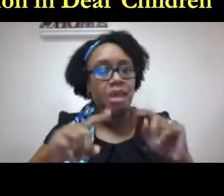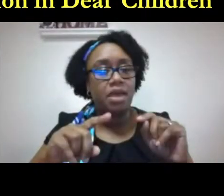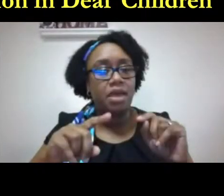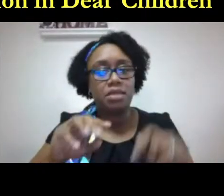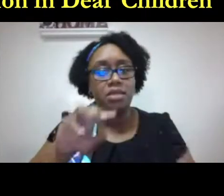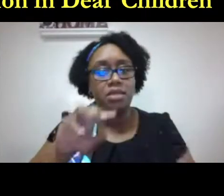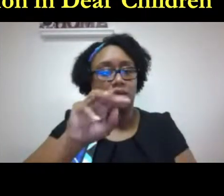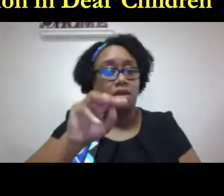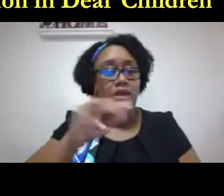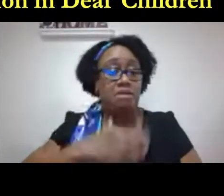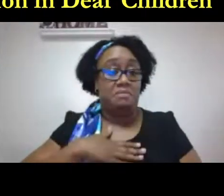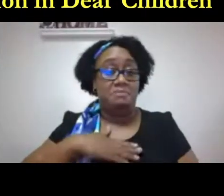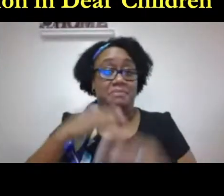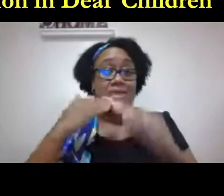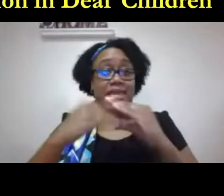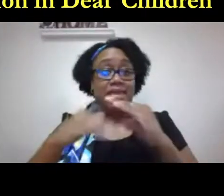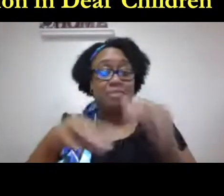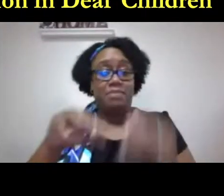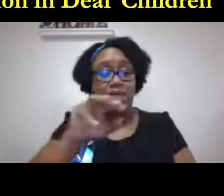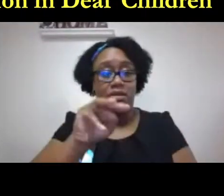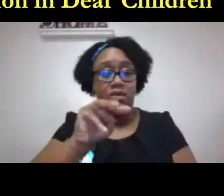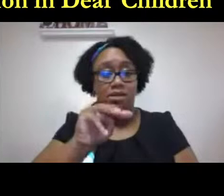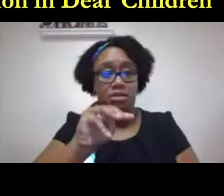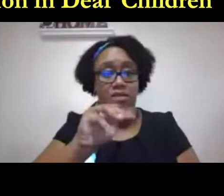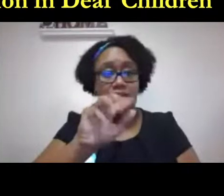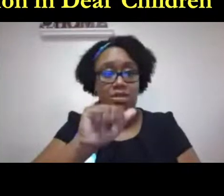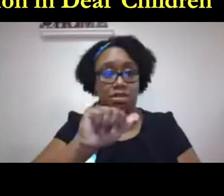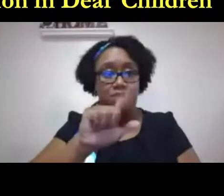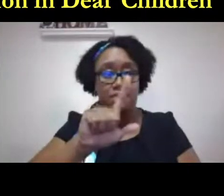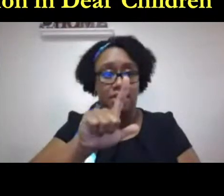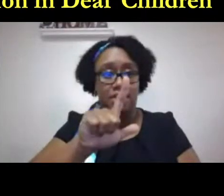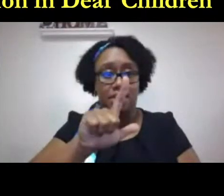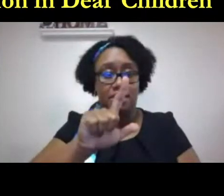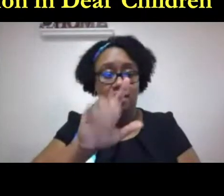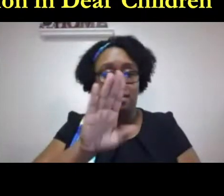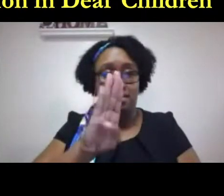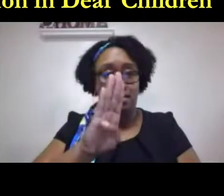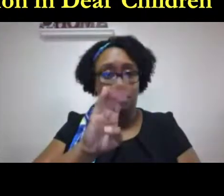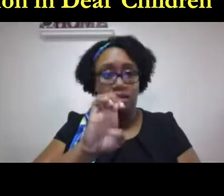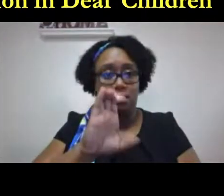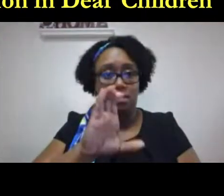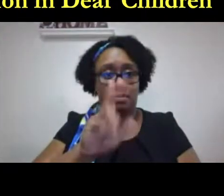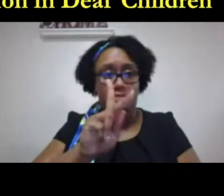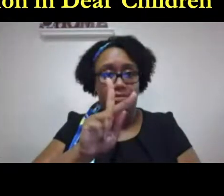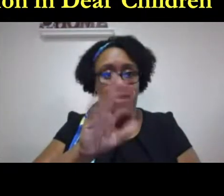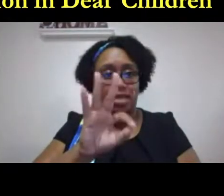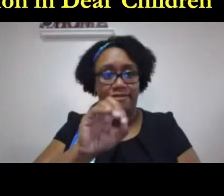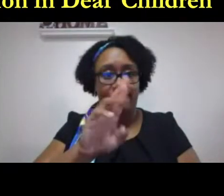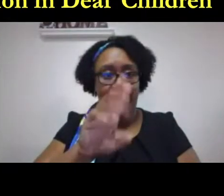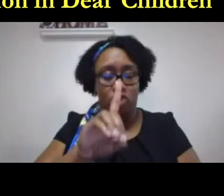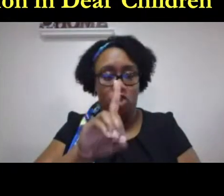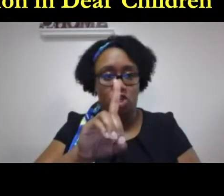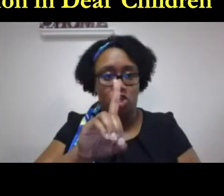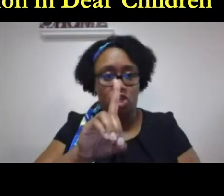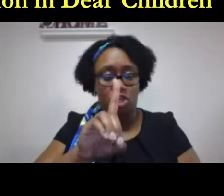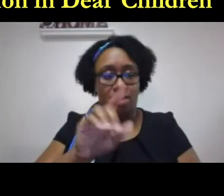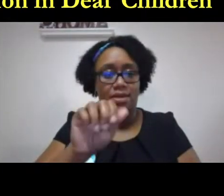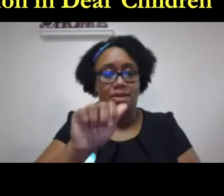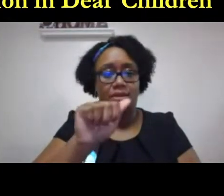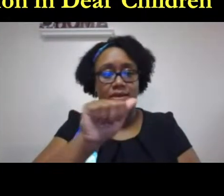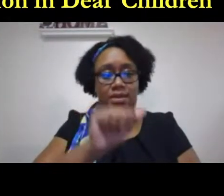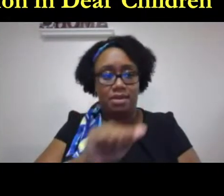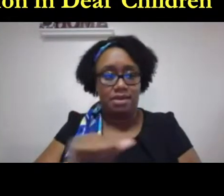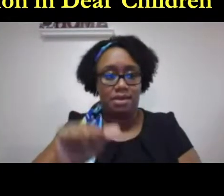questions mallory speaking i think i noted it on the last slide but i'll give you my email it's m